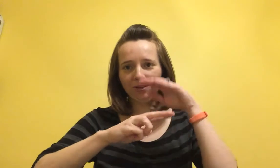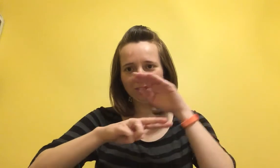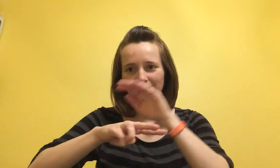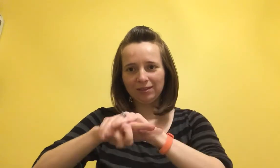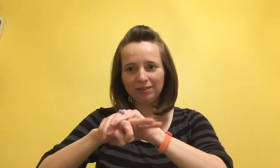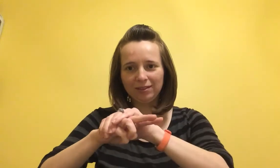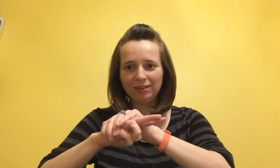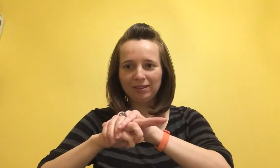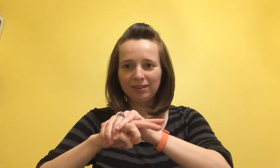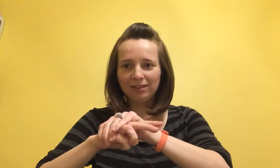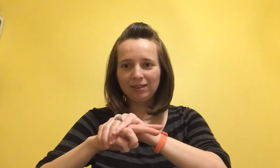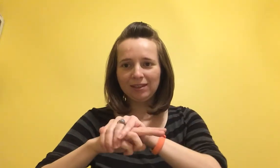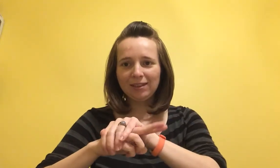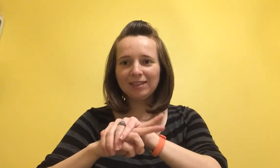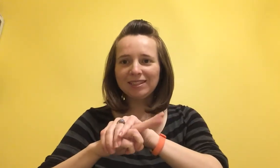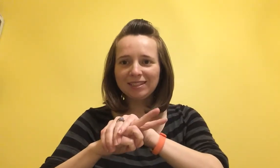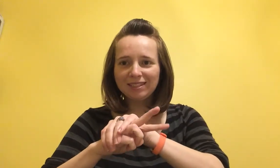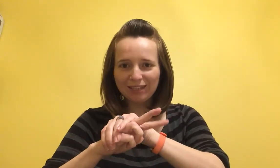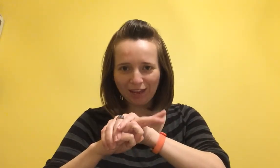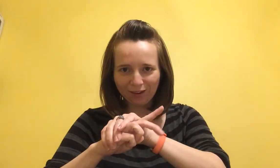snail